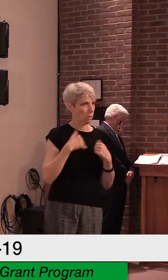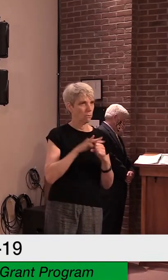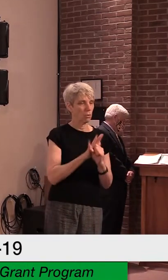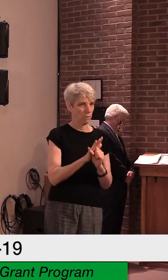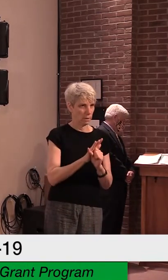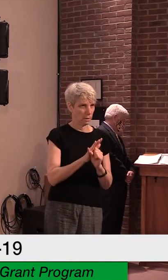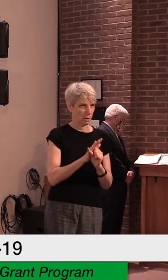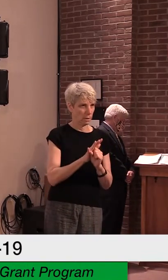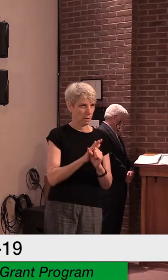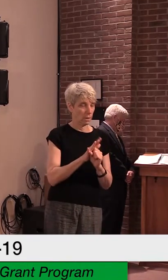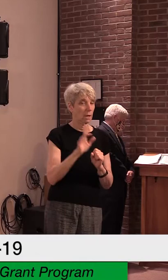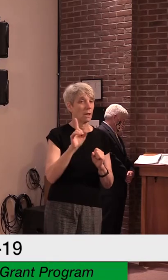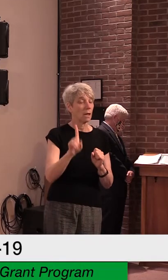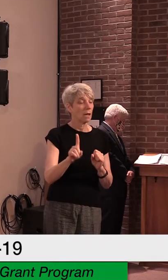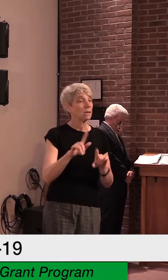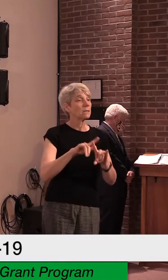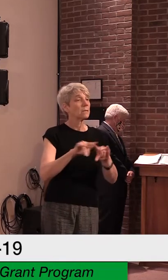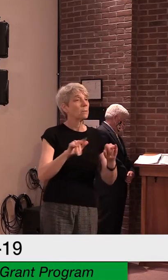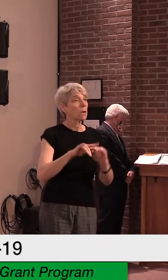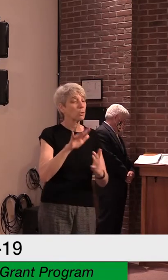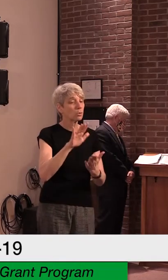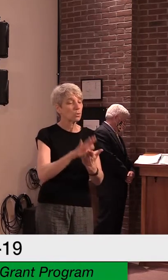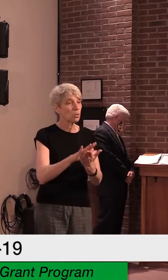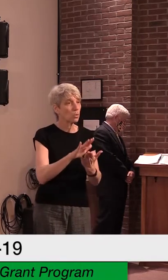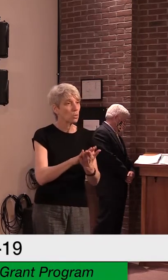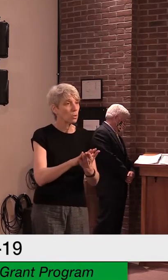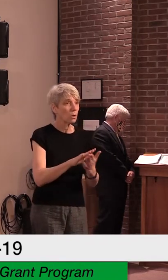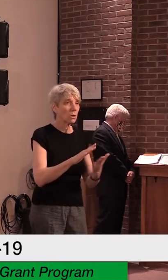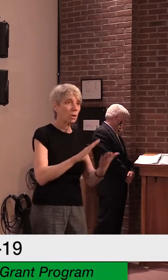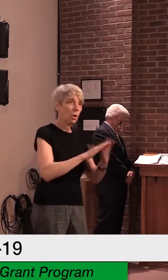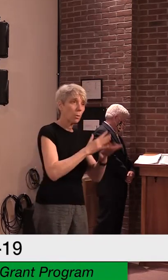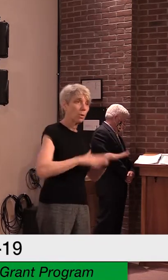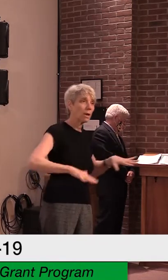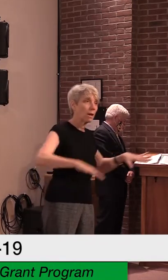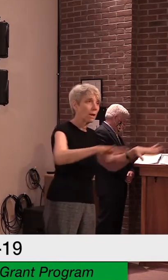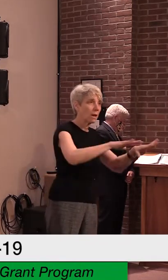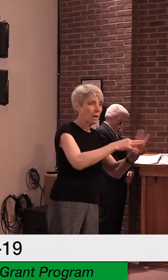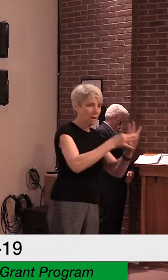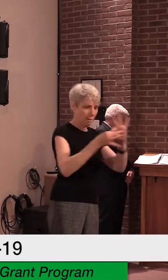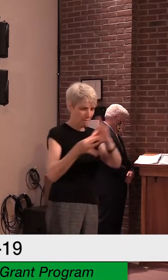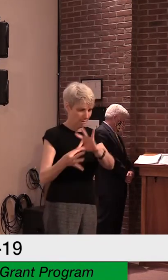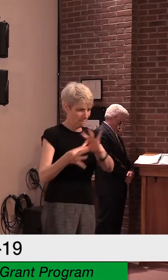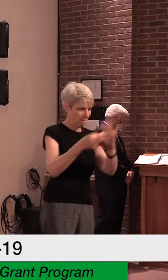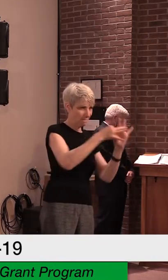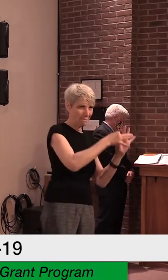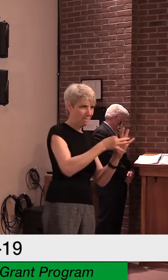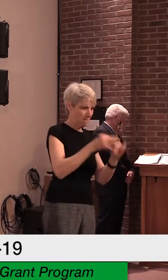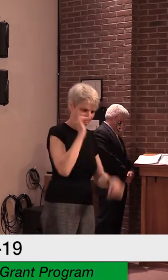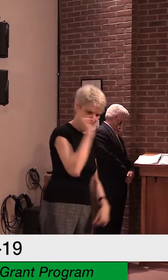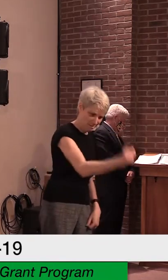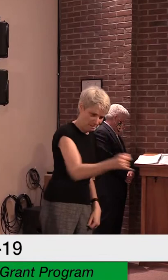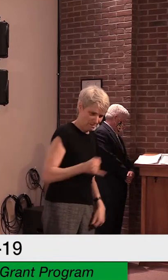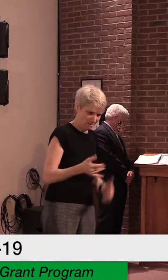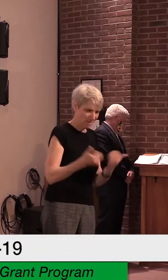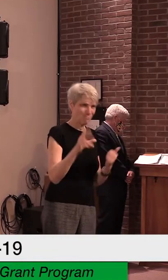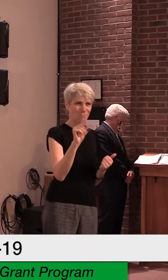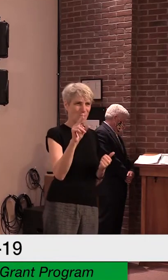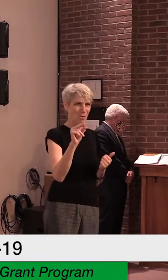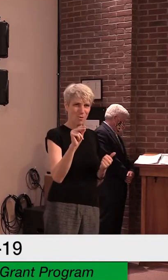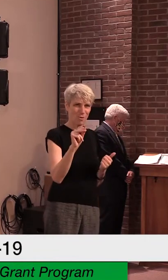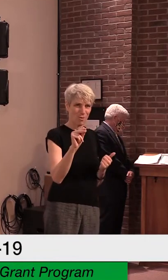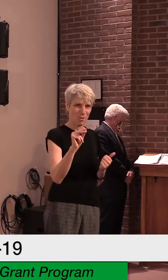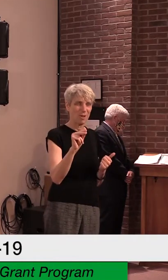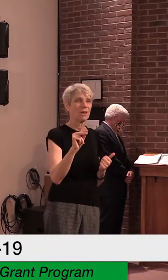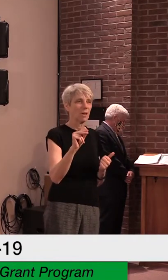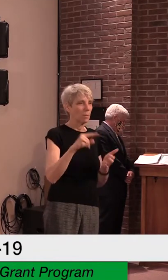So teachers and parents and staff all reflect that community, and through their behaviors in